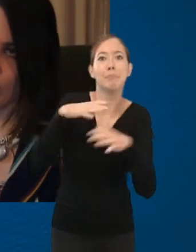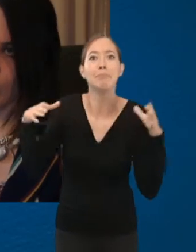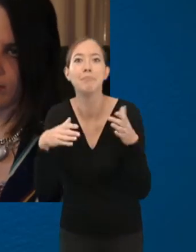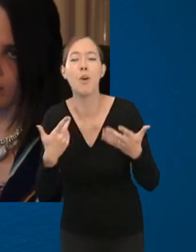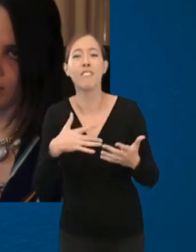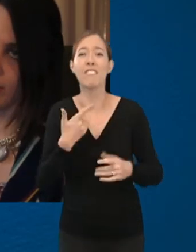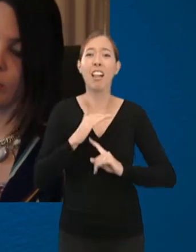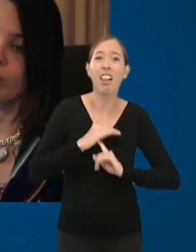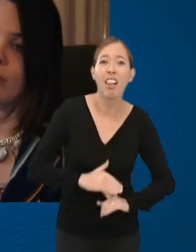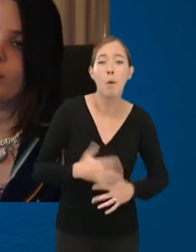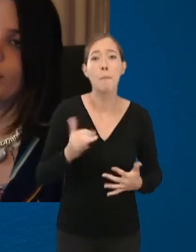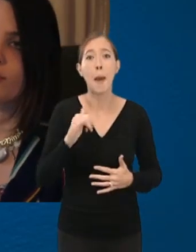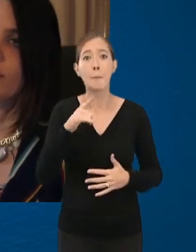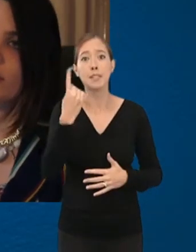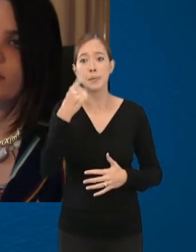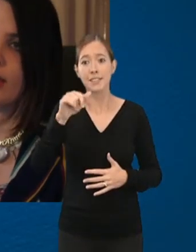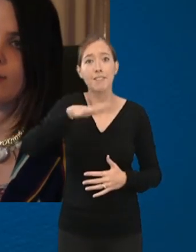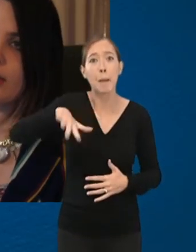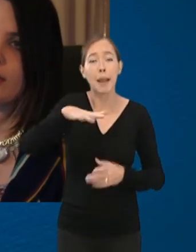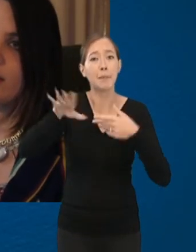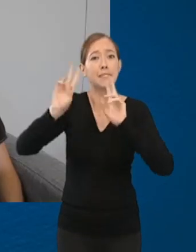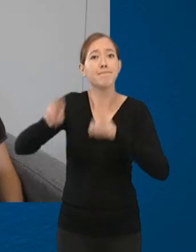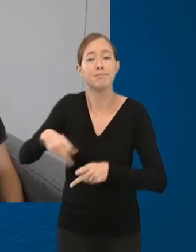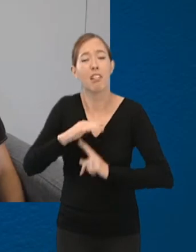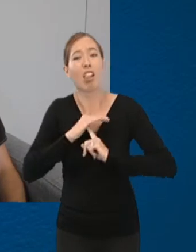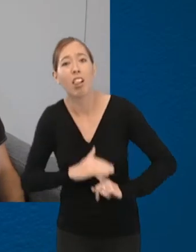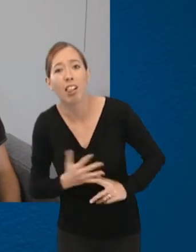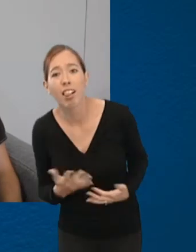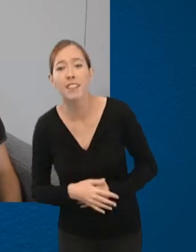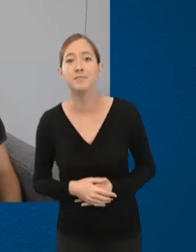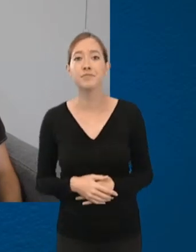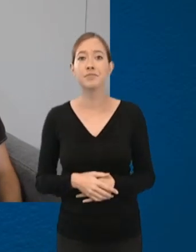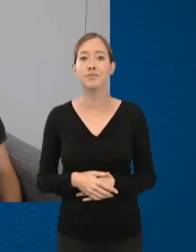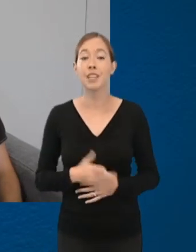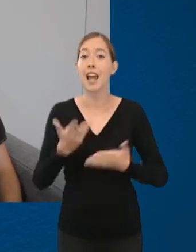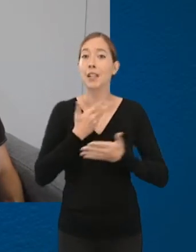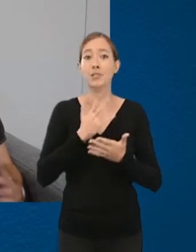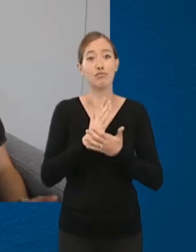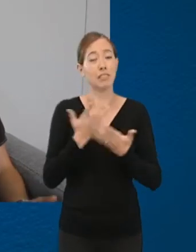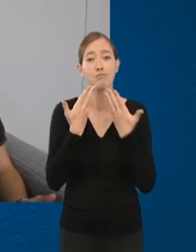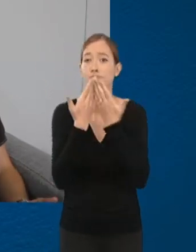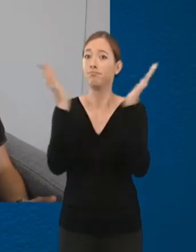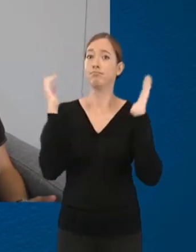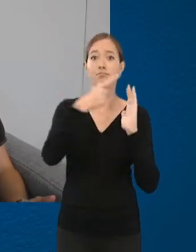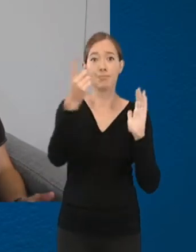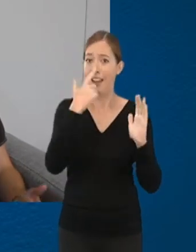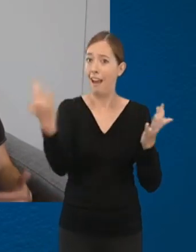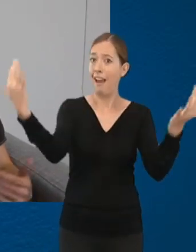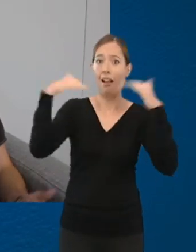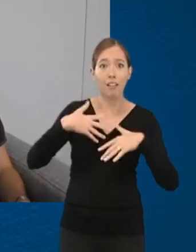anything like that or say a bereavement in the family. Counselling is really there for everybody. Whether you've just found yourself feeling a little